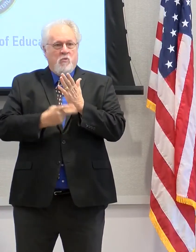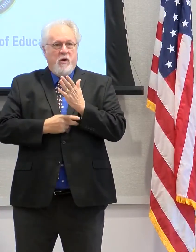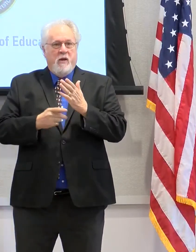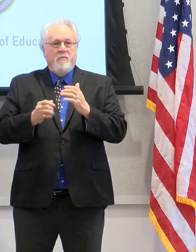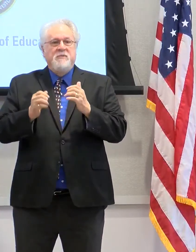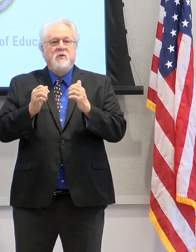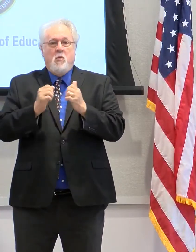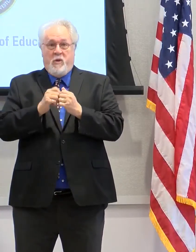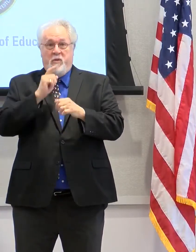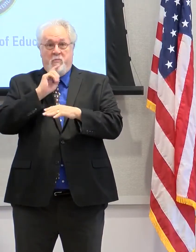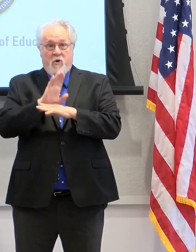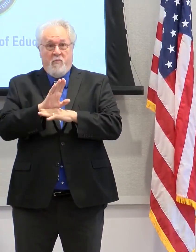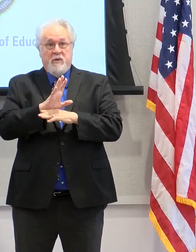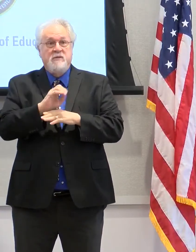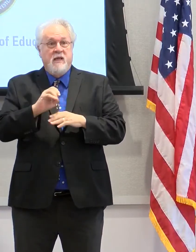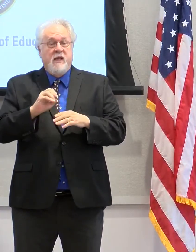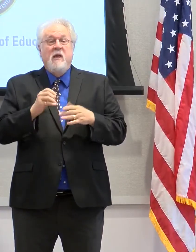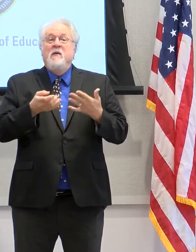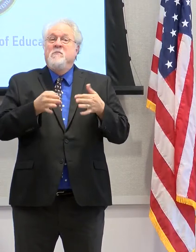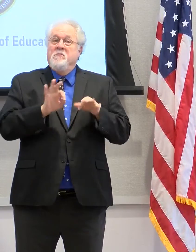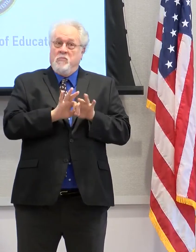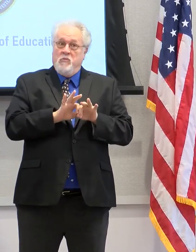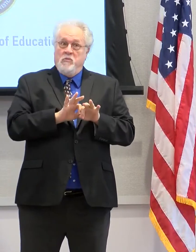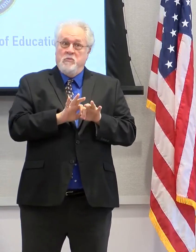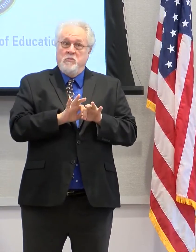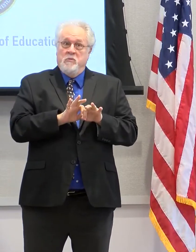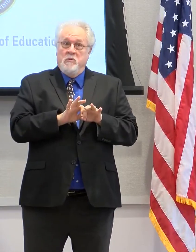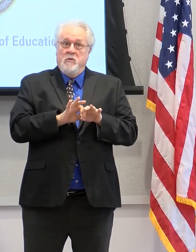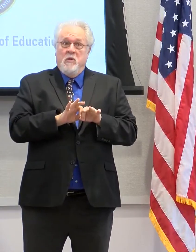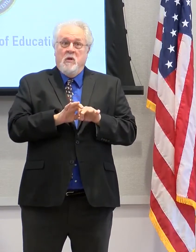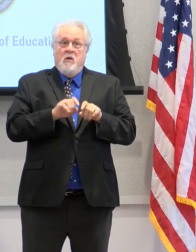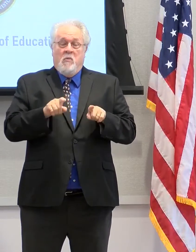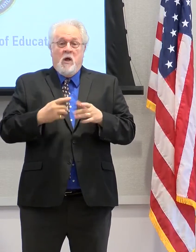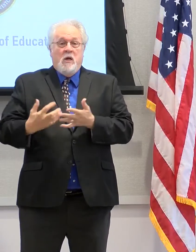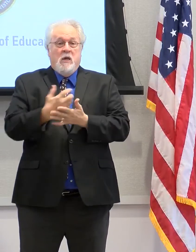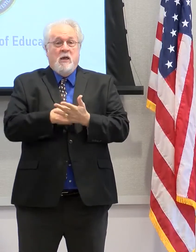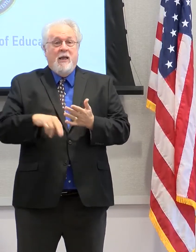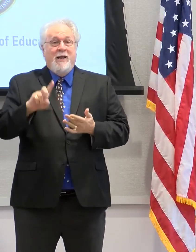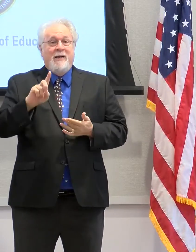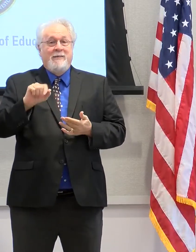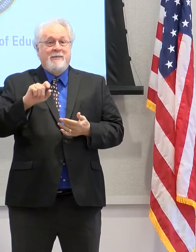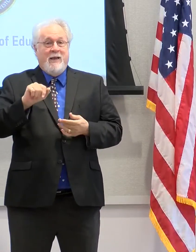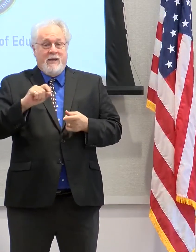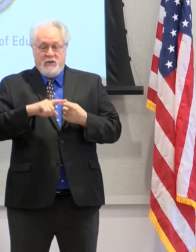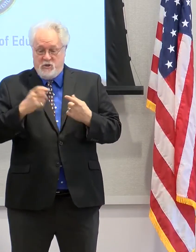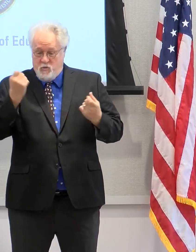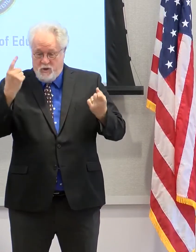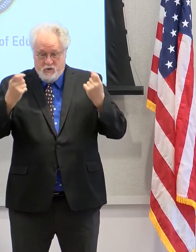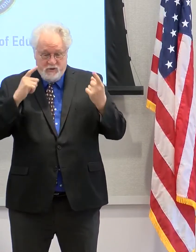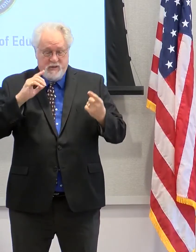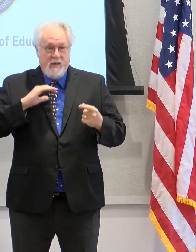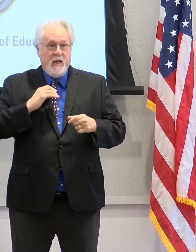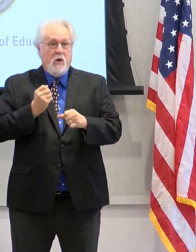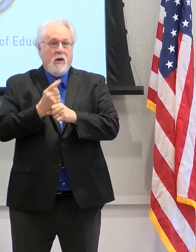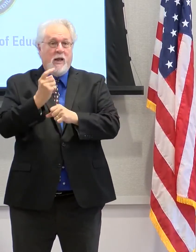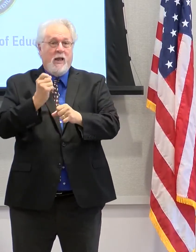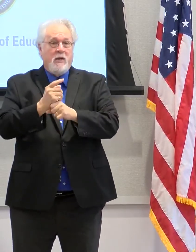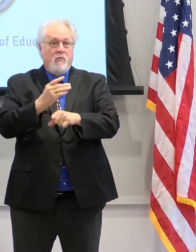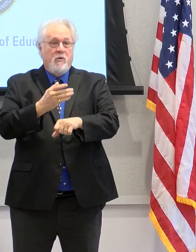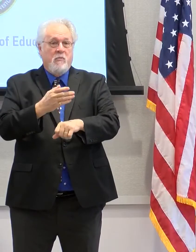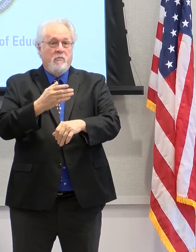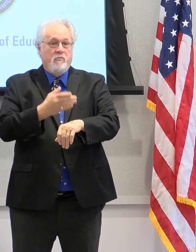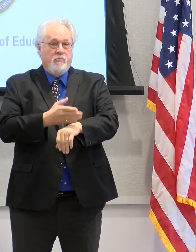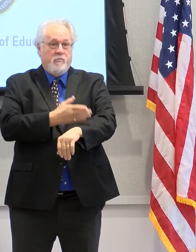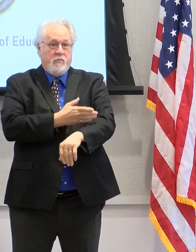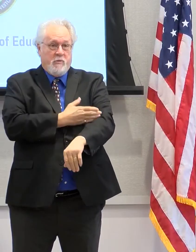under the Promise, and they've also been critically important as we collect data to understand our year-over-year progress. At this